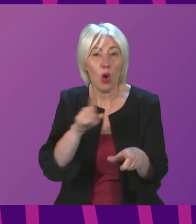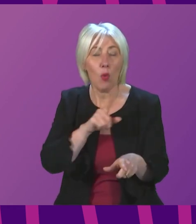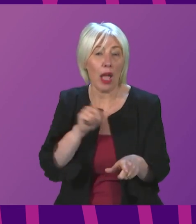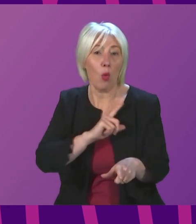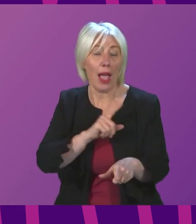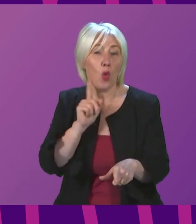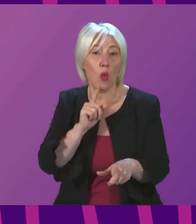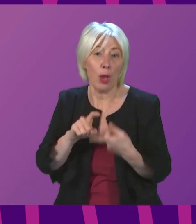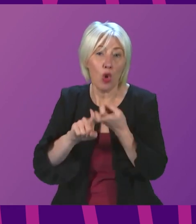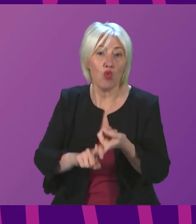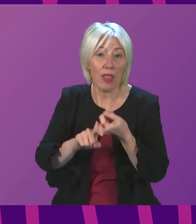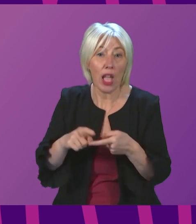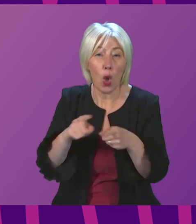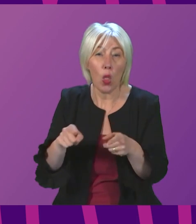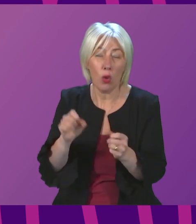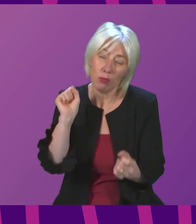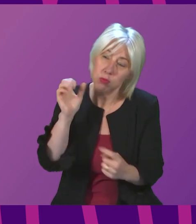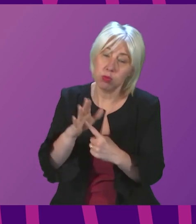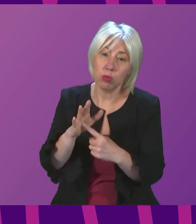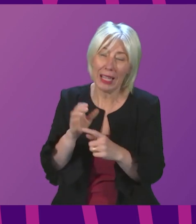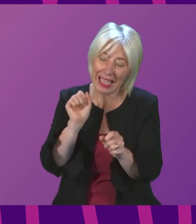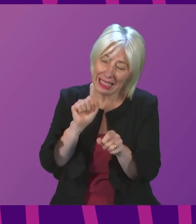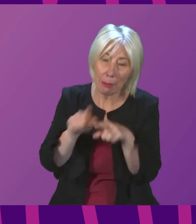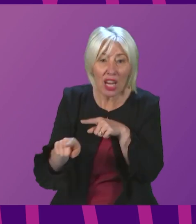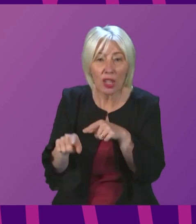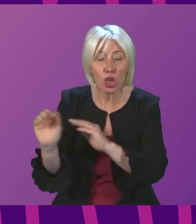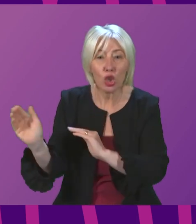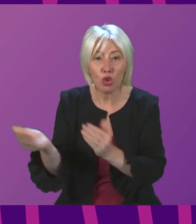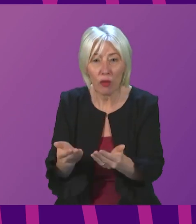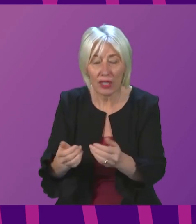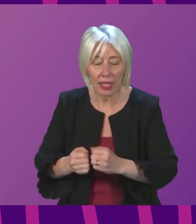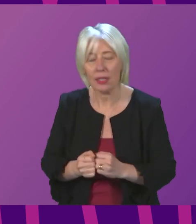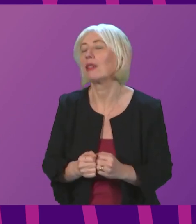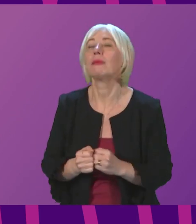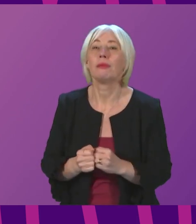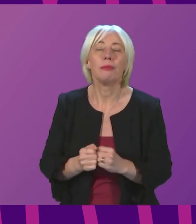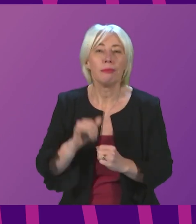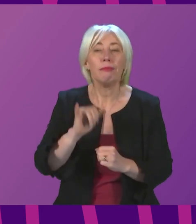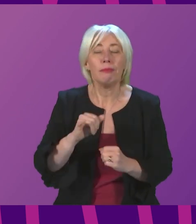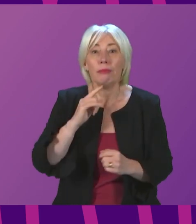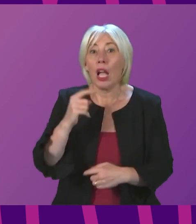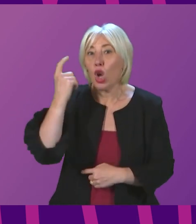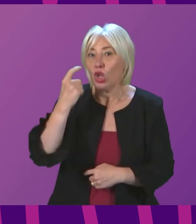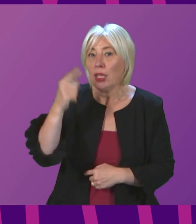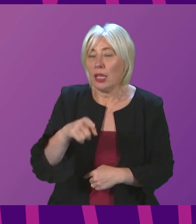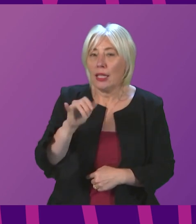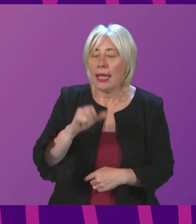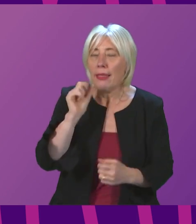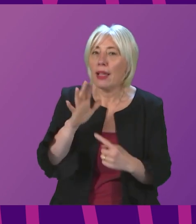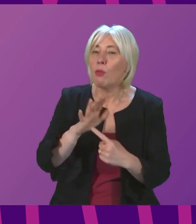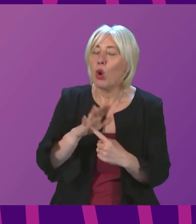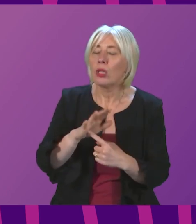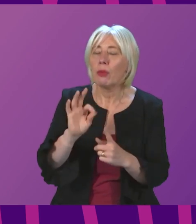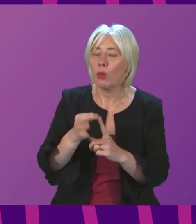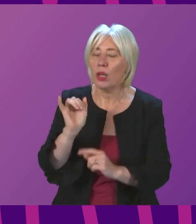these essential specialist services? First Minister. I will certainly undertake to consider that. I think that is an important